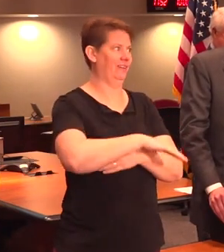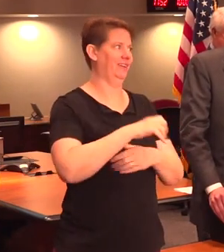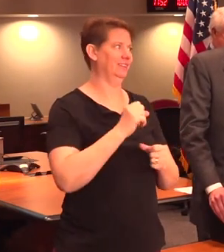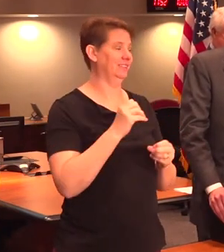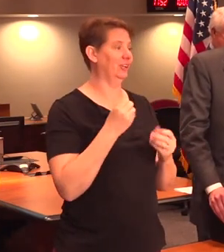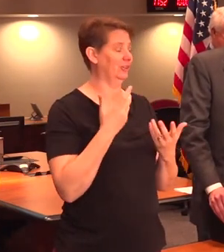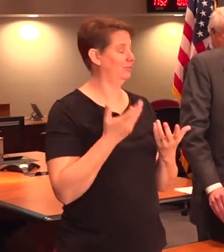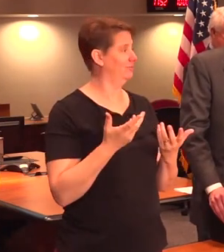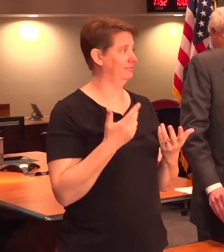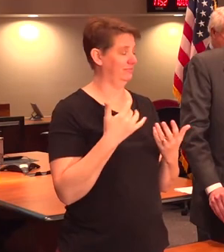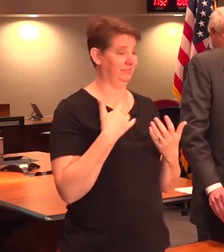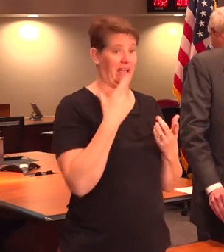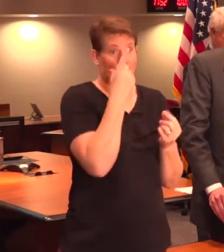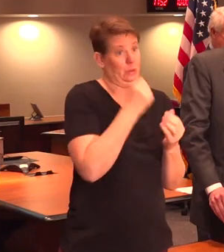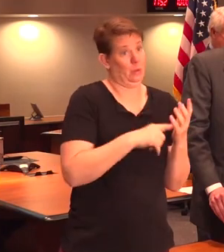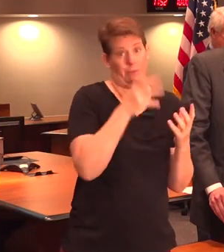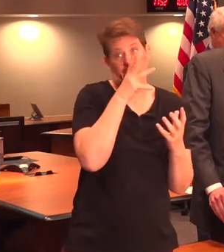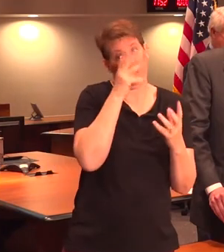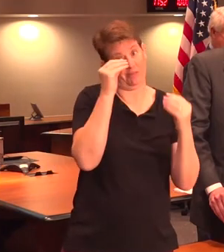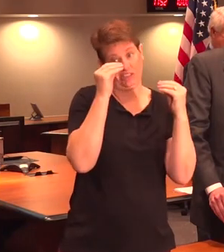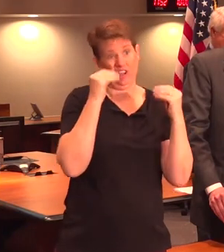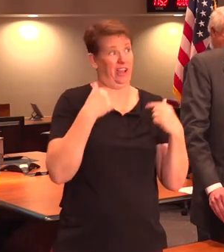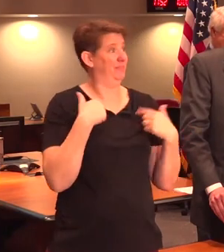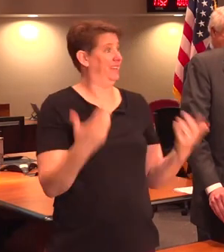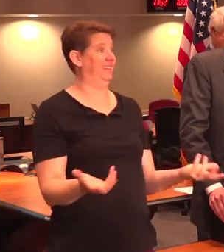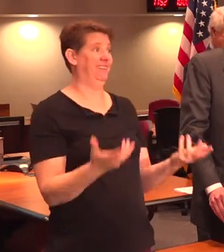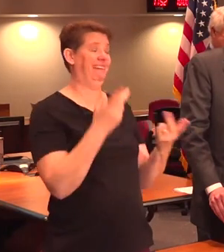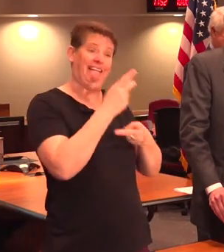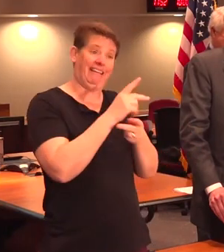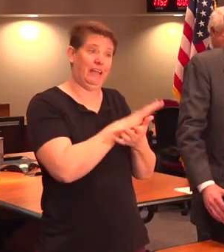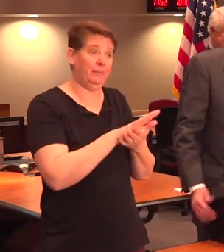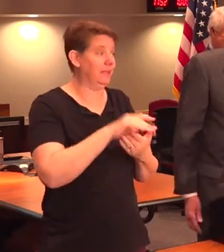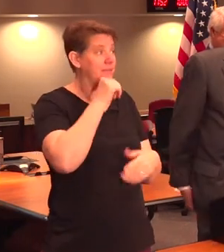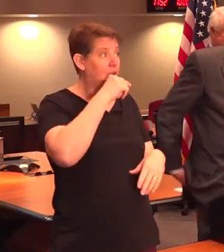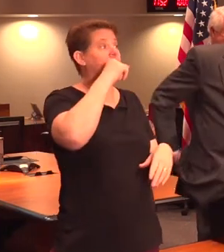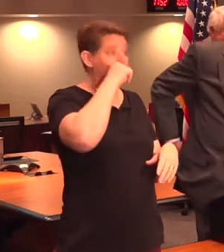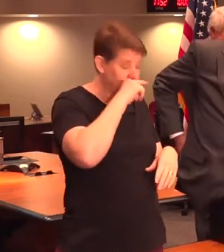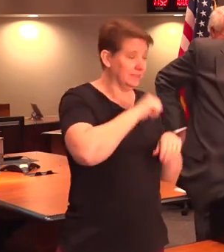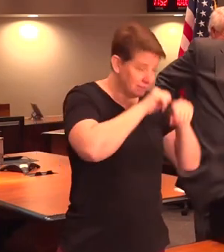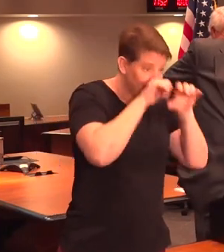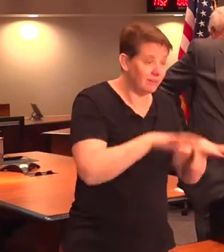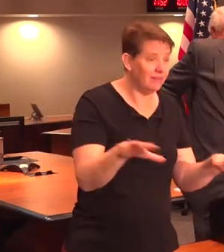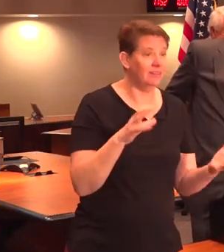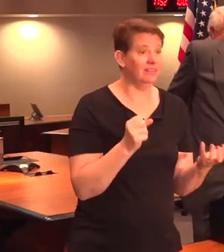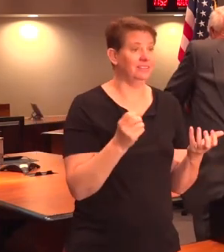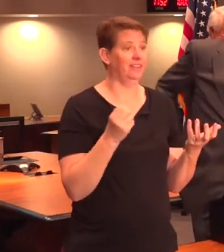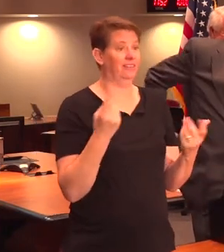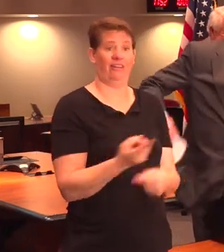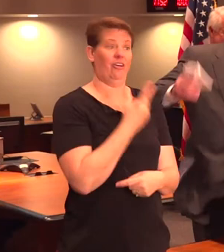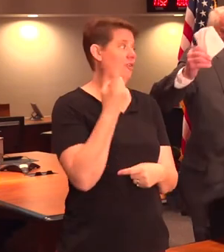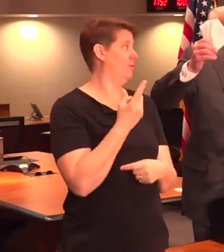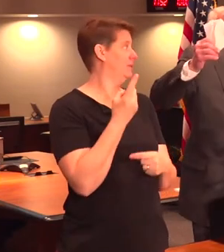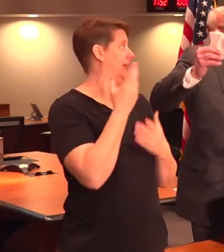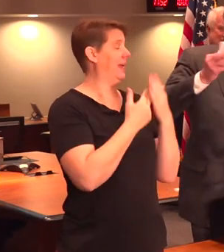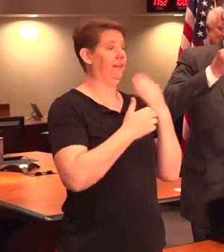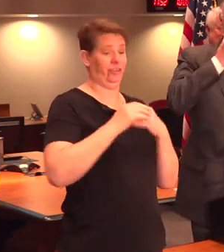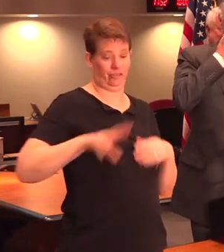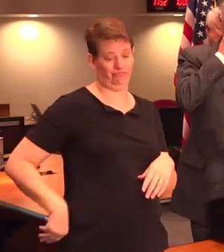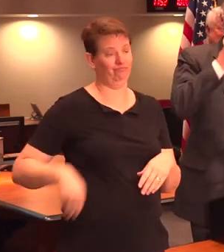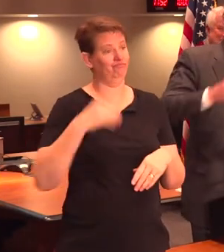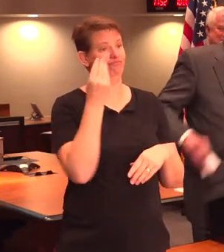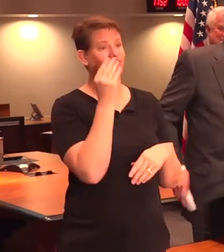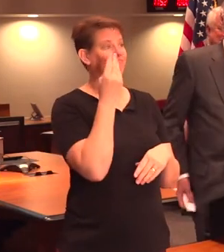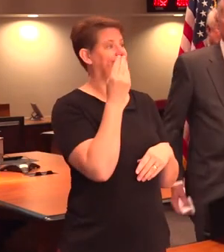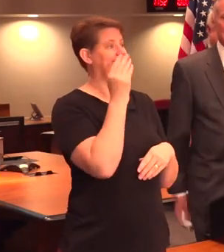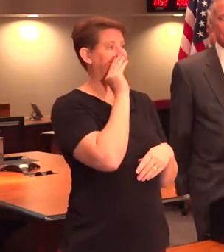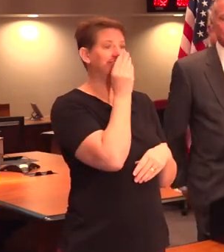I'll do what Mama told me to do, and that's keep clean, don't sneeze on anybody, and always carry a handkerchief with you.